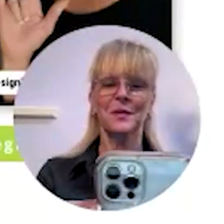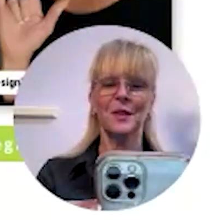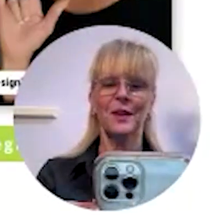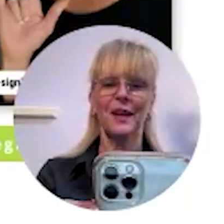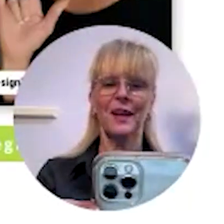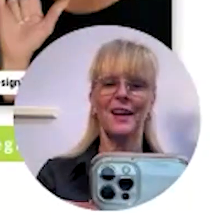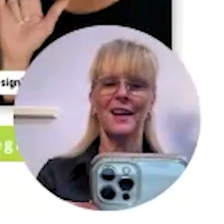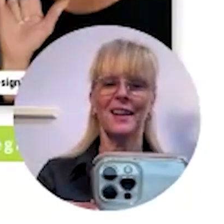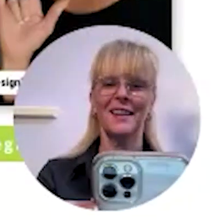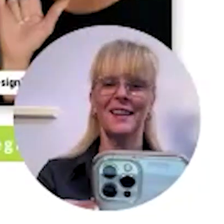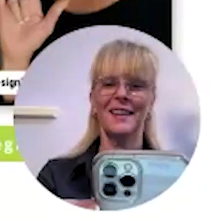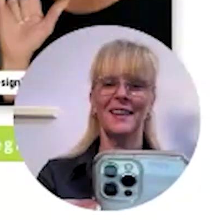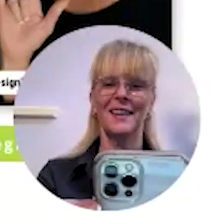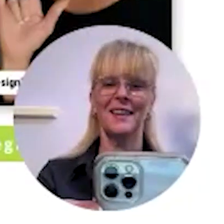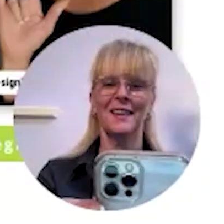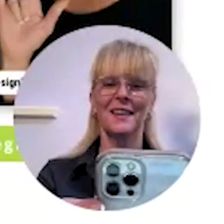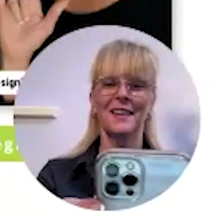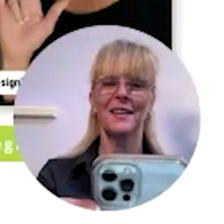okay